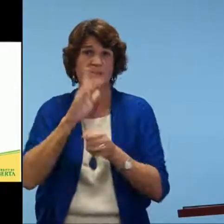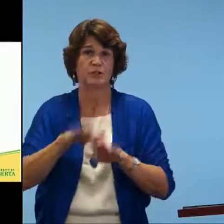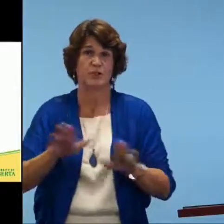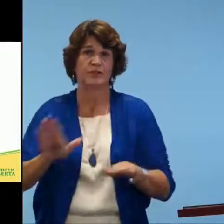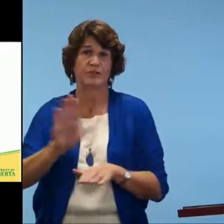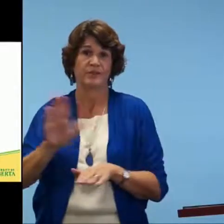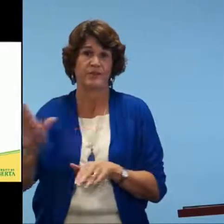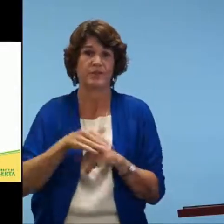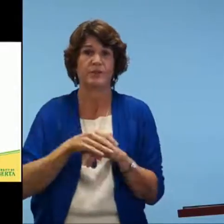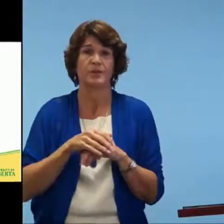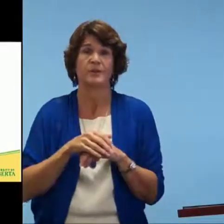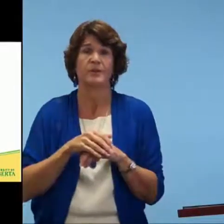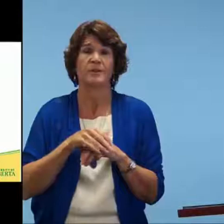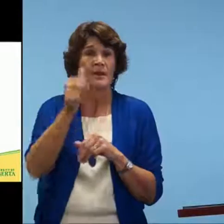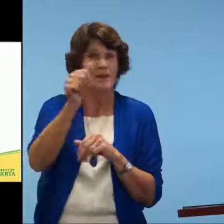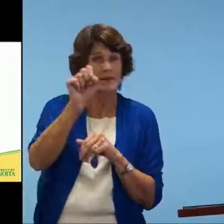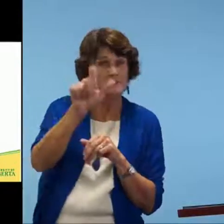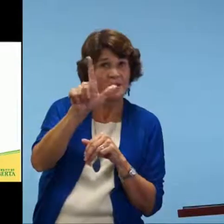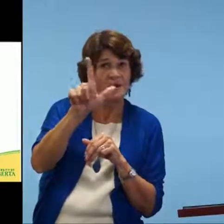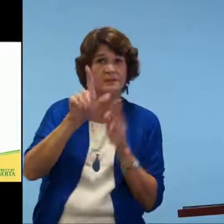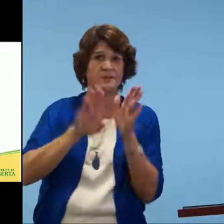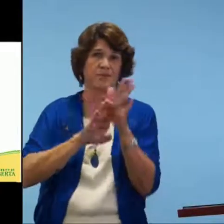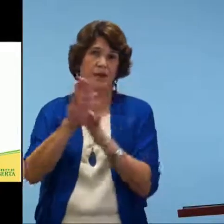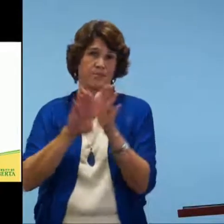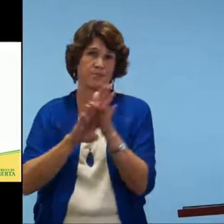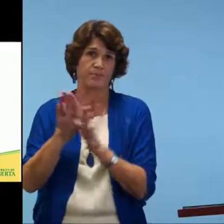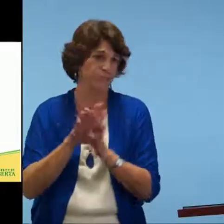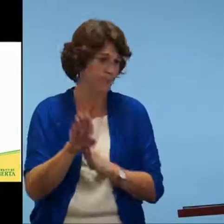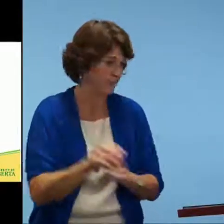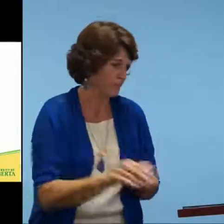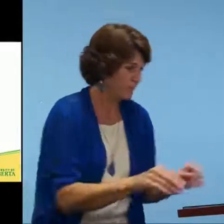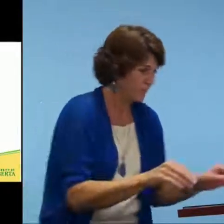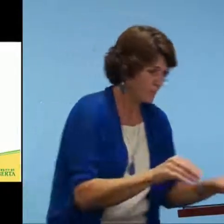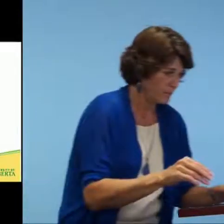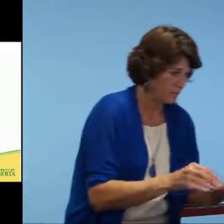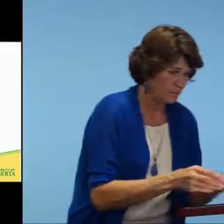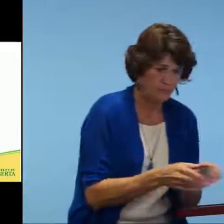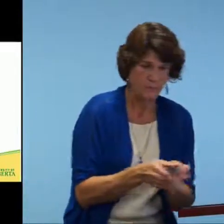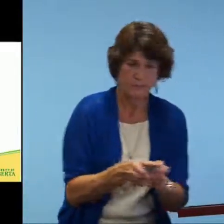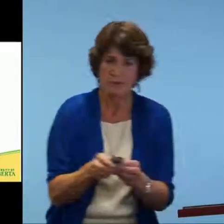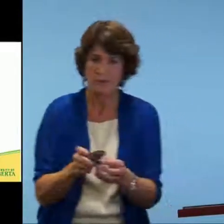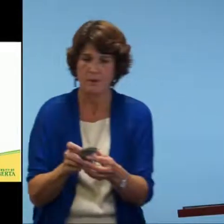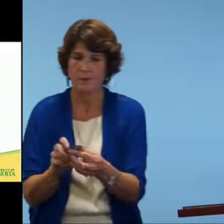new resources and materials that will support ASL development in deaf and hardcover children.